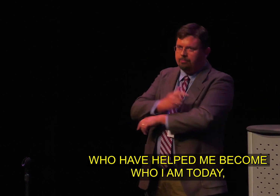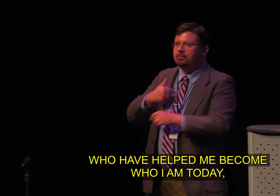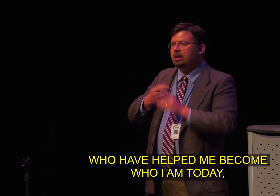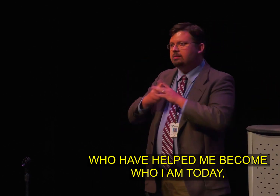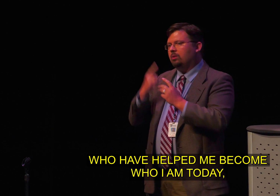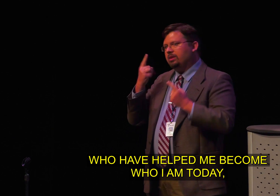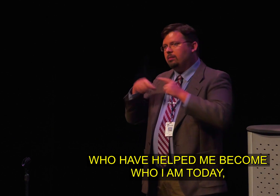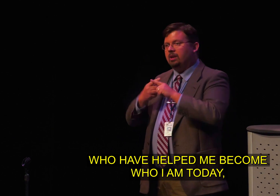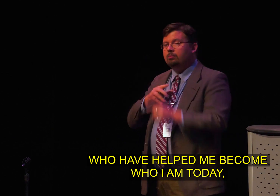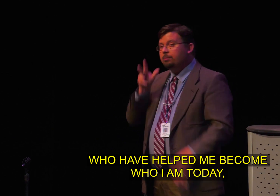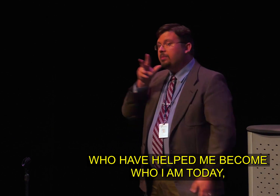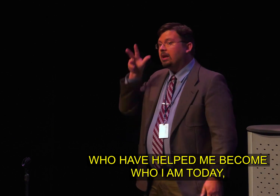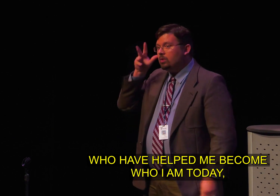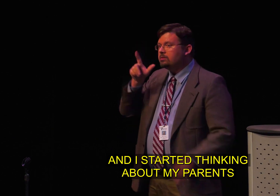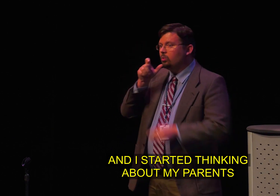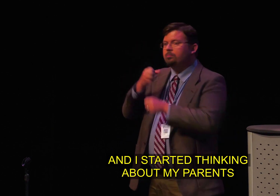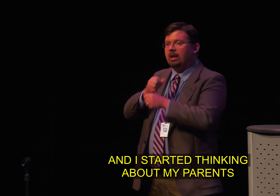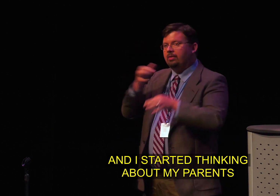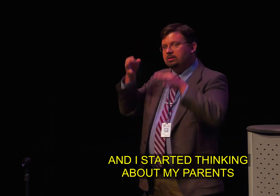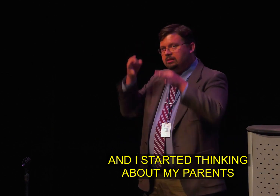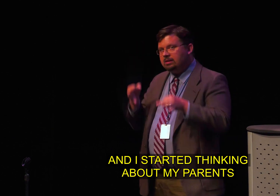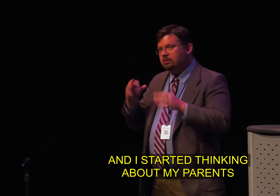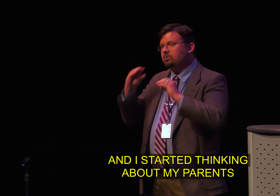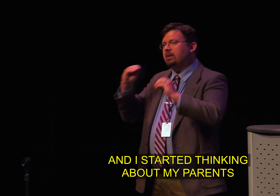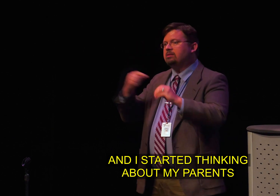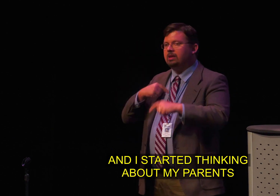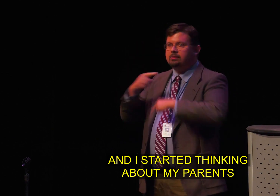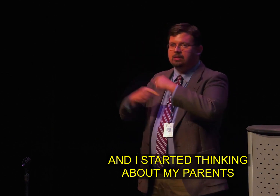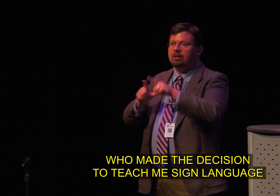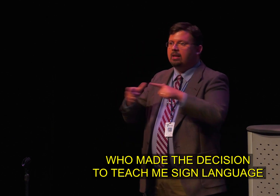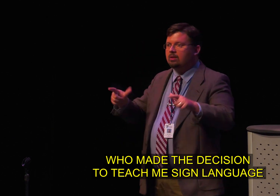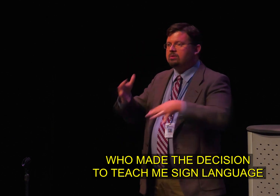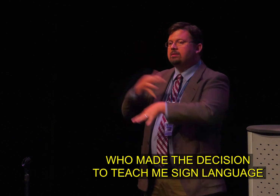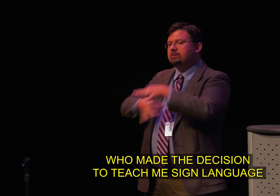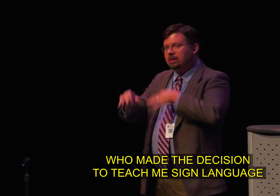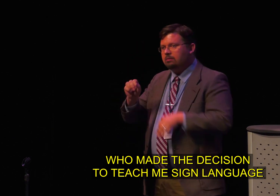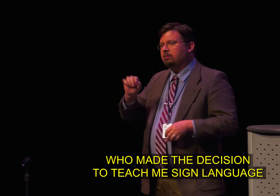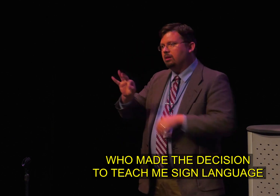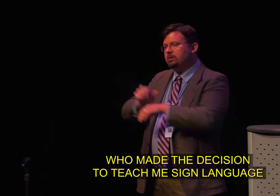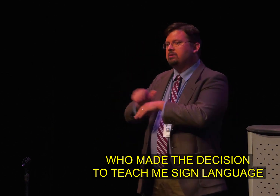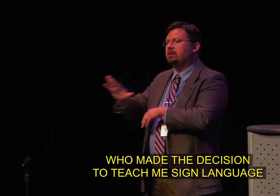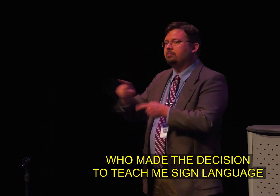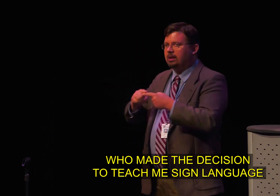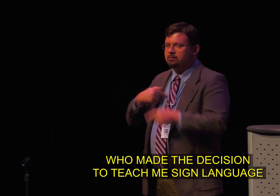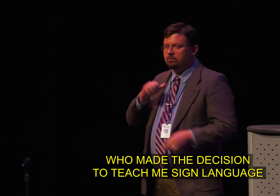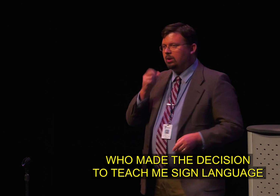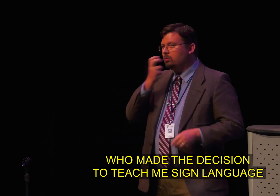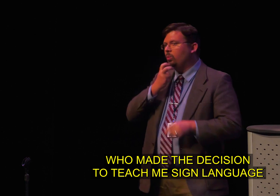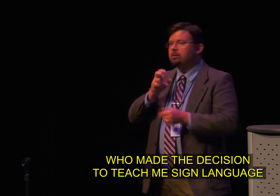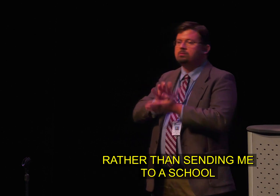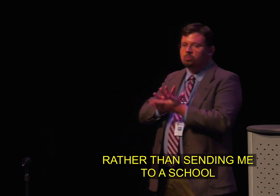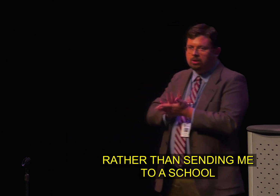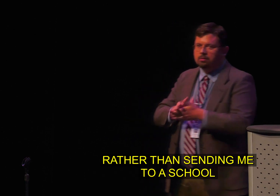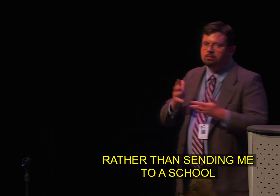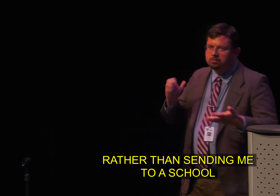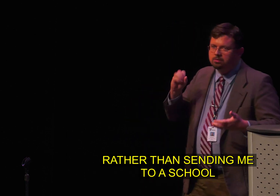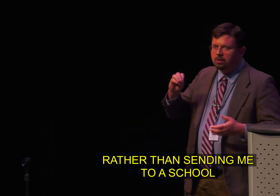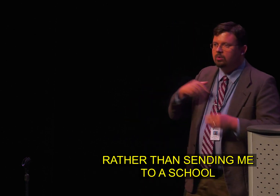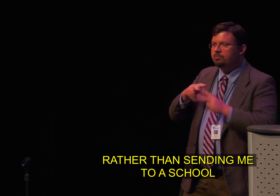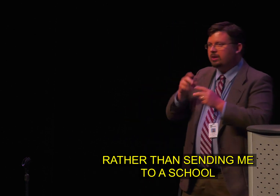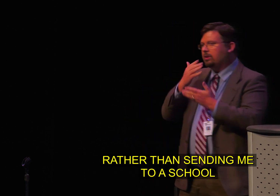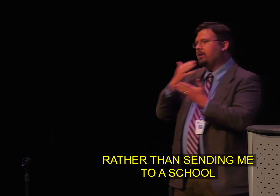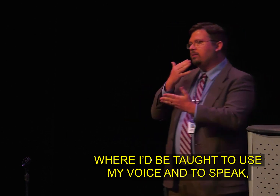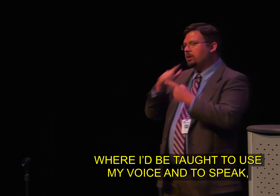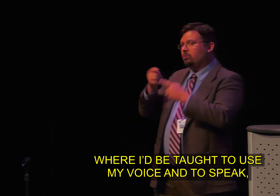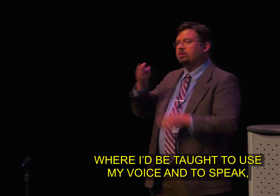become who I am today. And I started thinking about my parents who made the decision to teach me sign language rather than sending